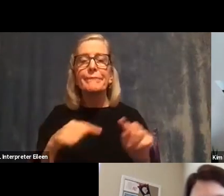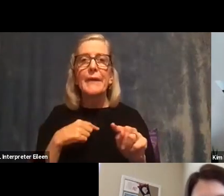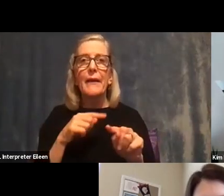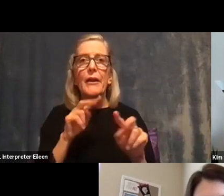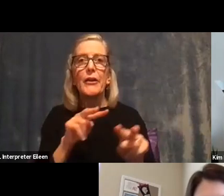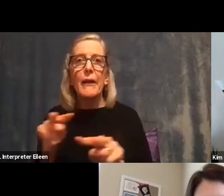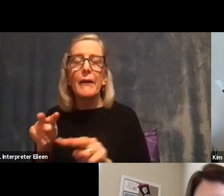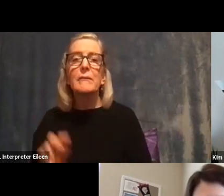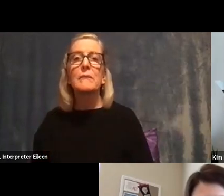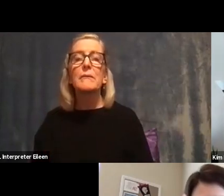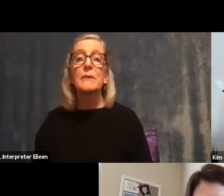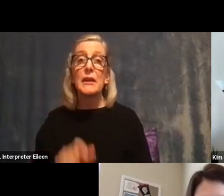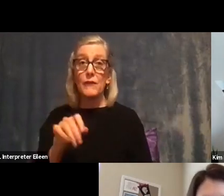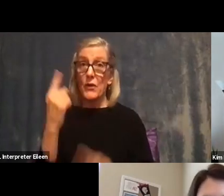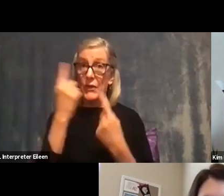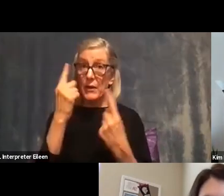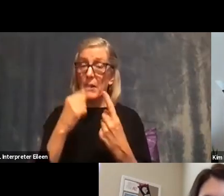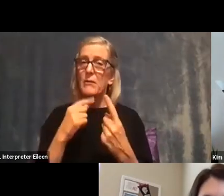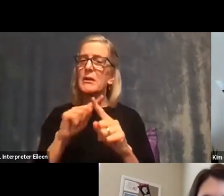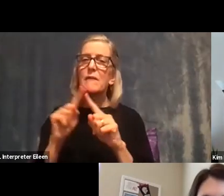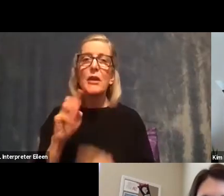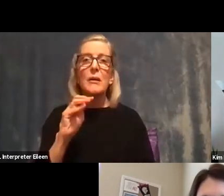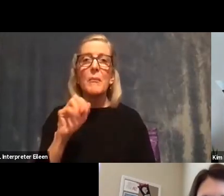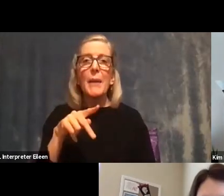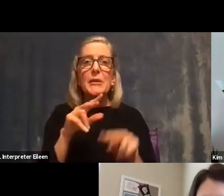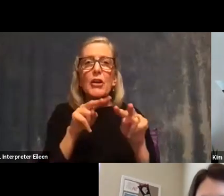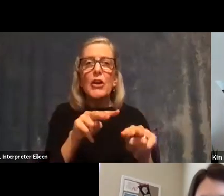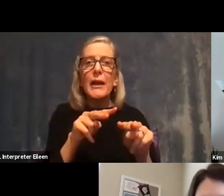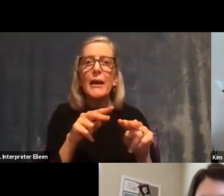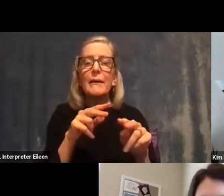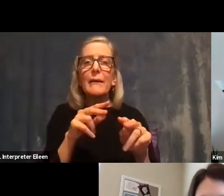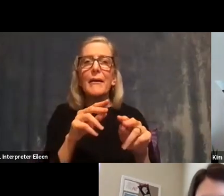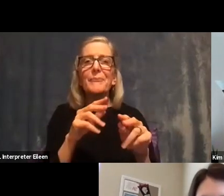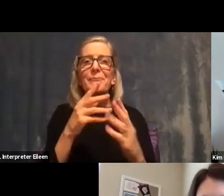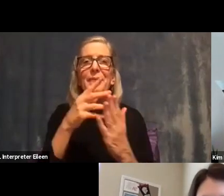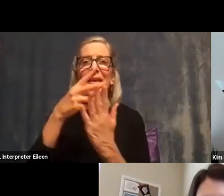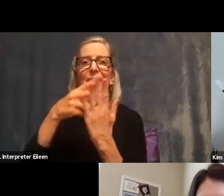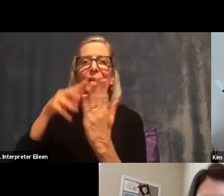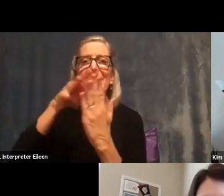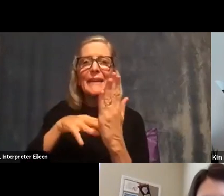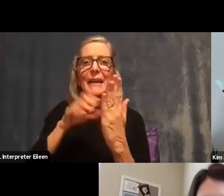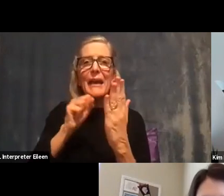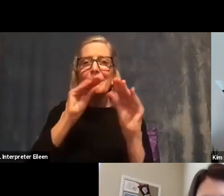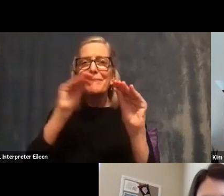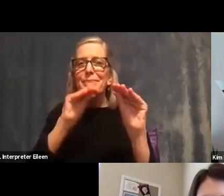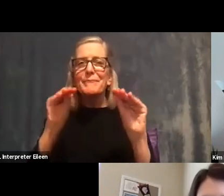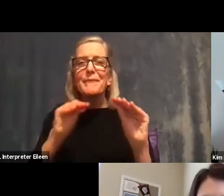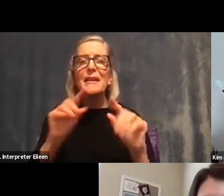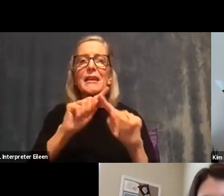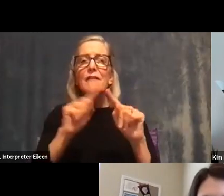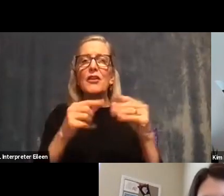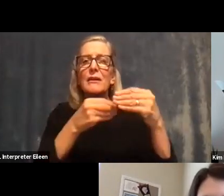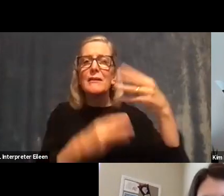different maps out there that plot different media sources in terms of their truthfulness and